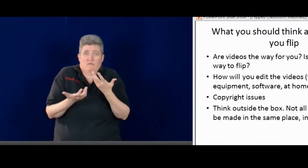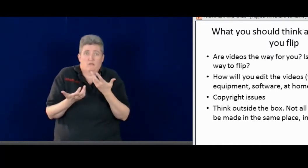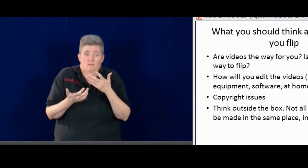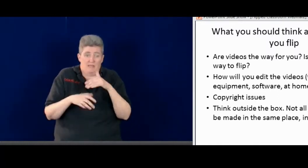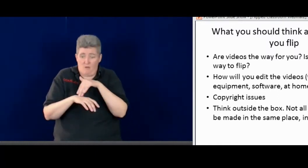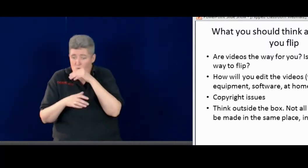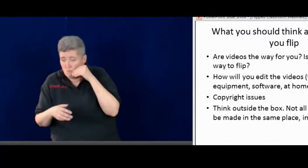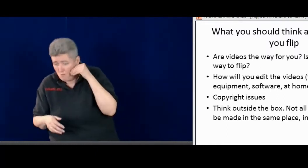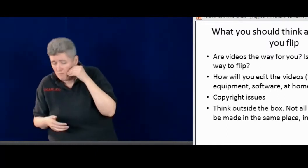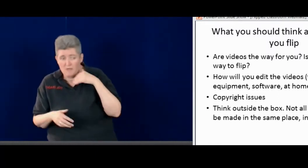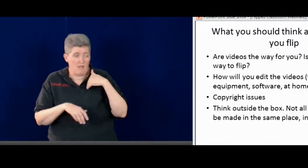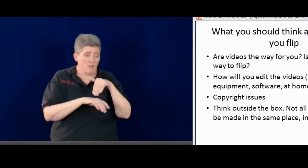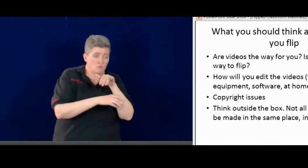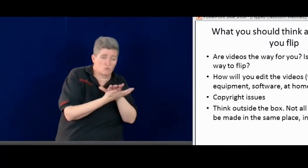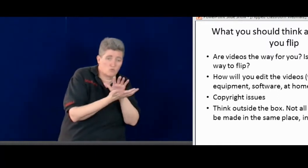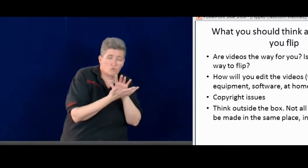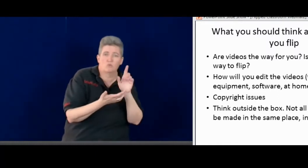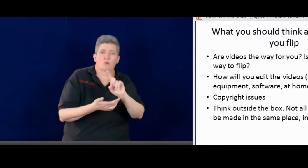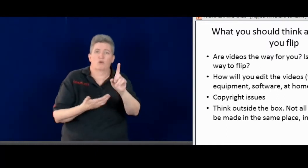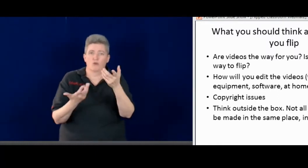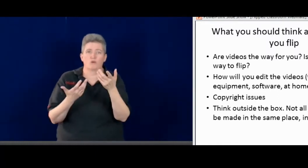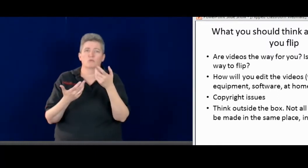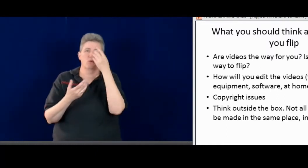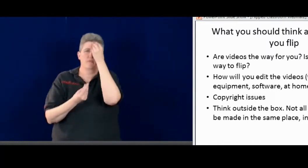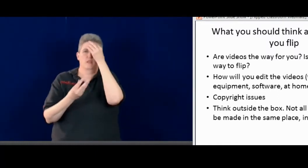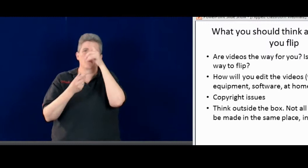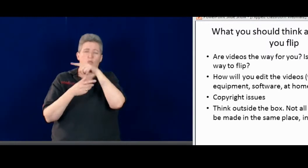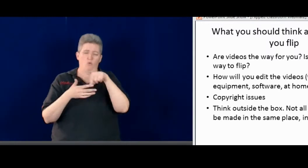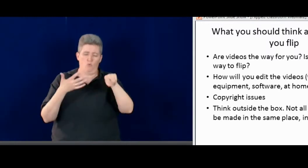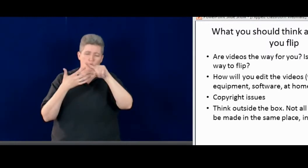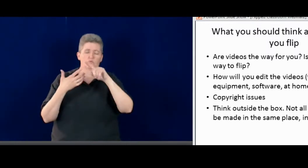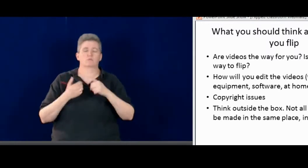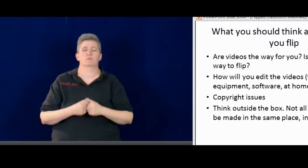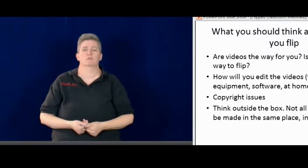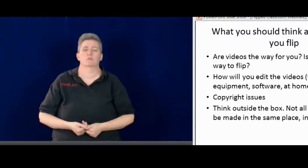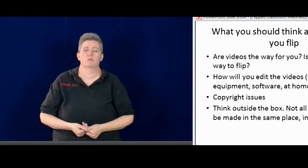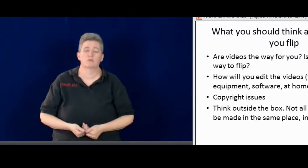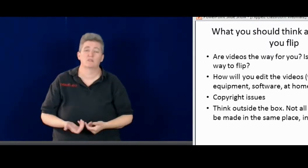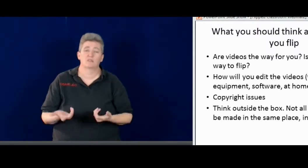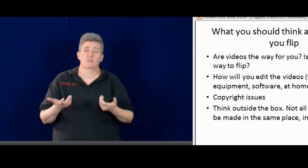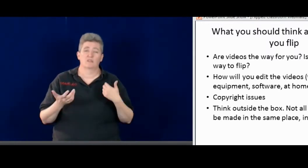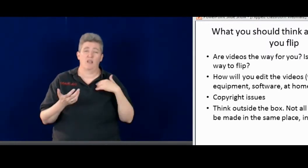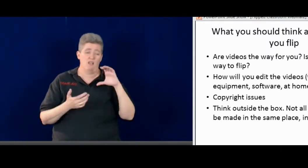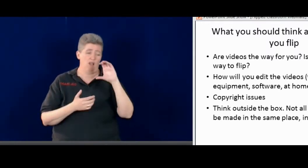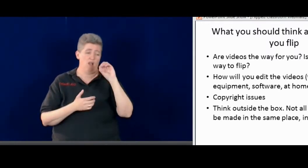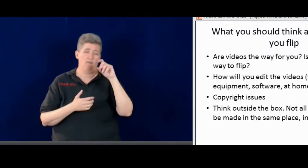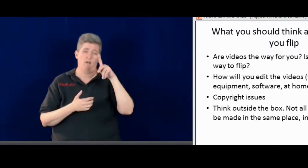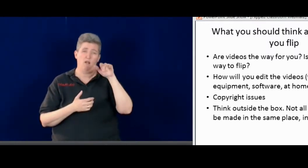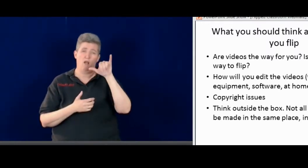the software? Would you do it at home? Would you do it at school? So think about those things.